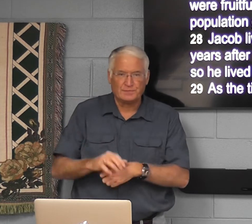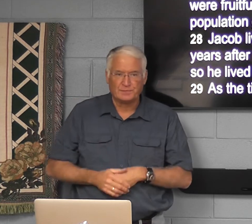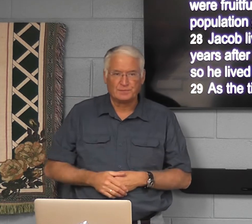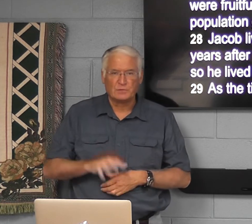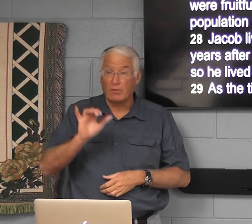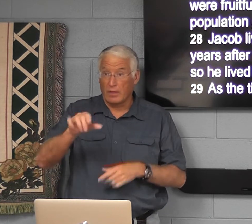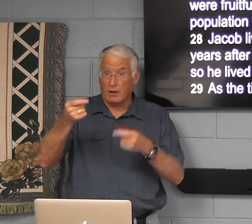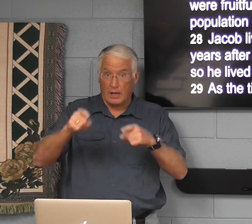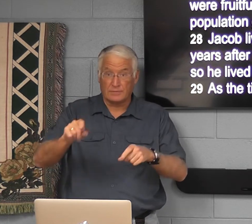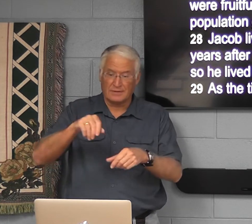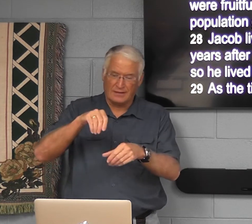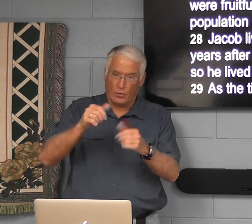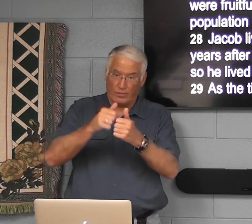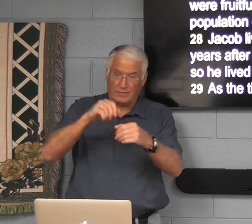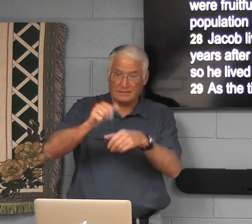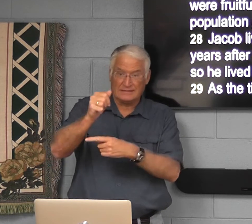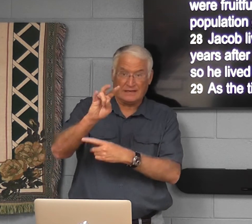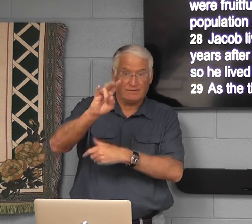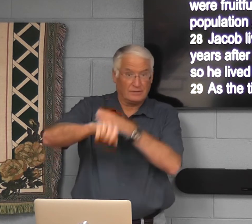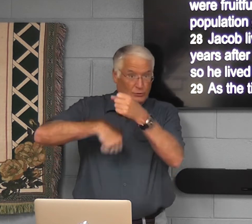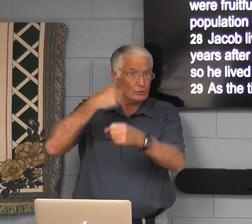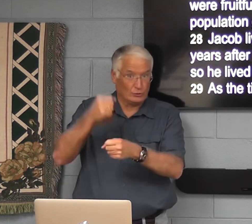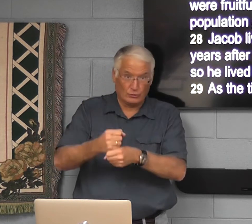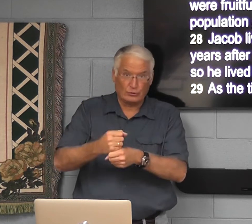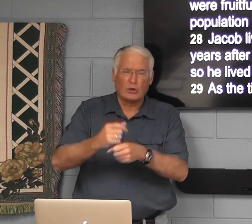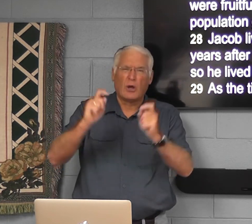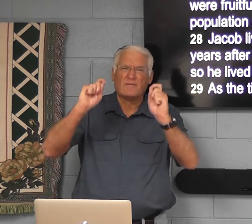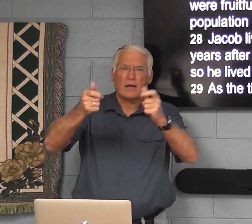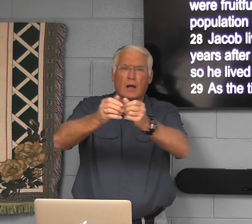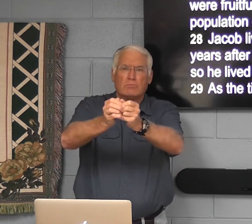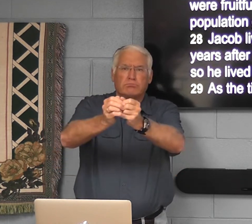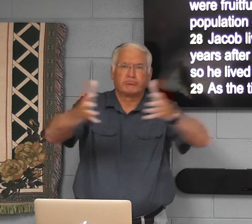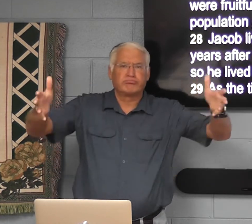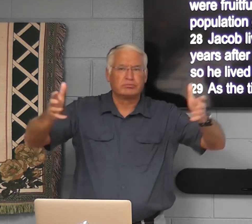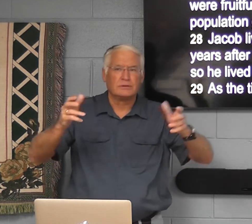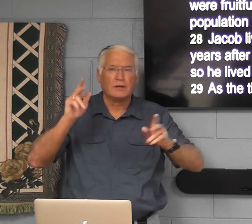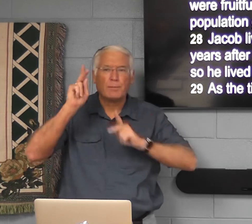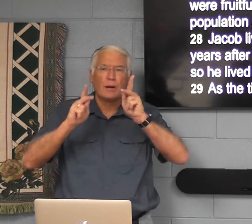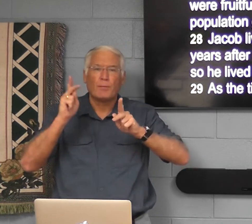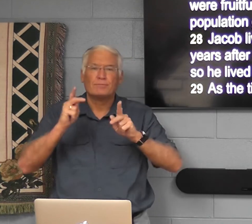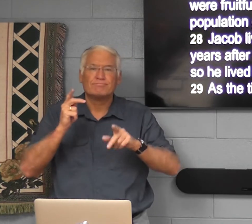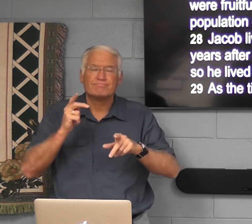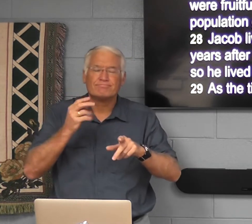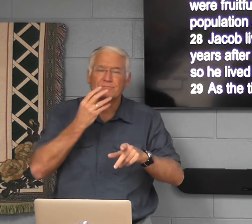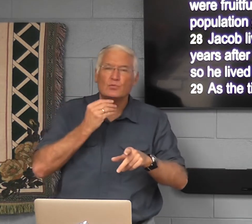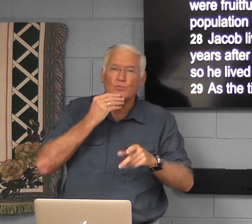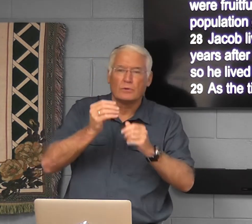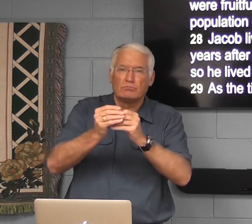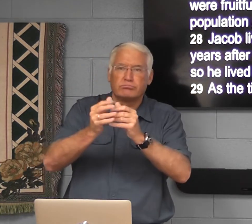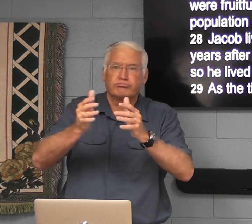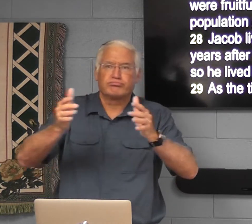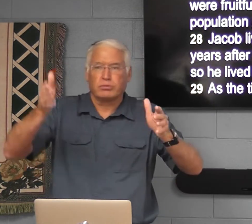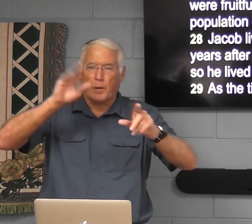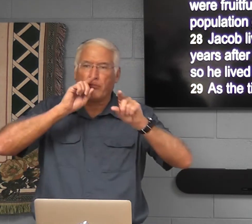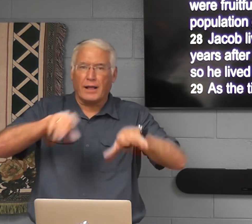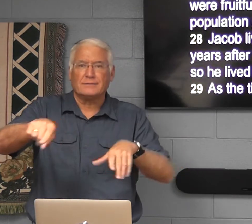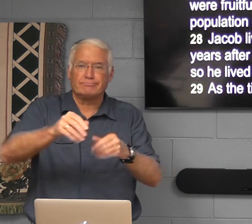147 years in all. So in 17 years, the Jewish people